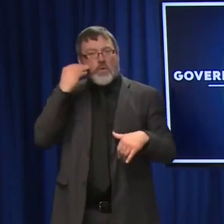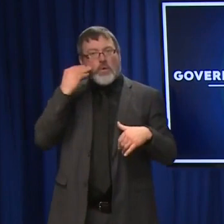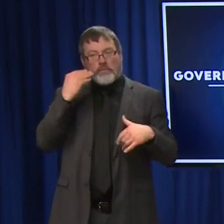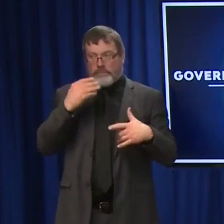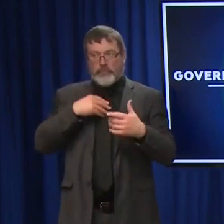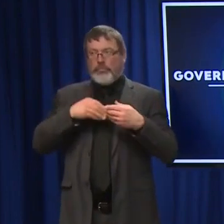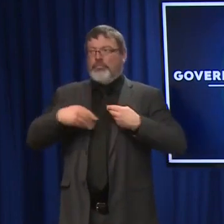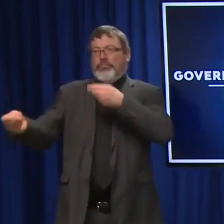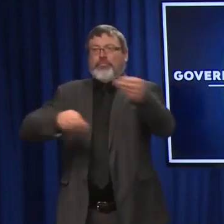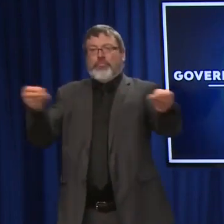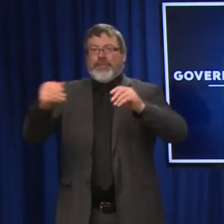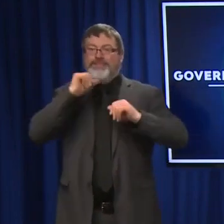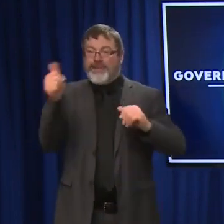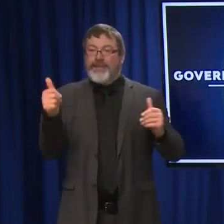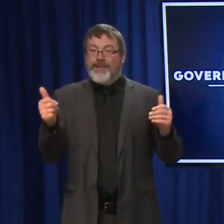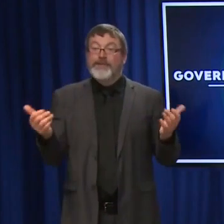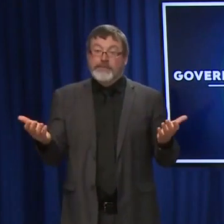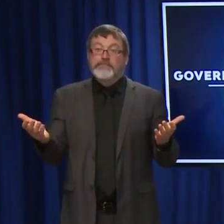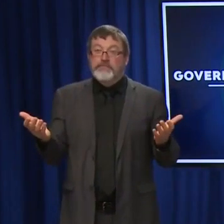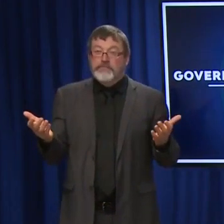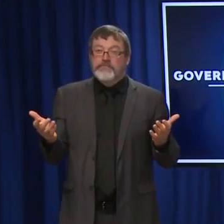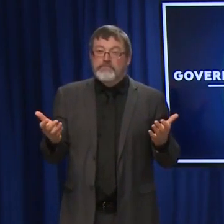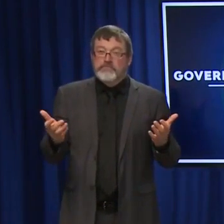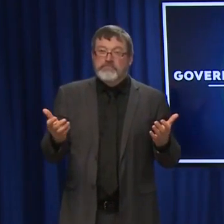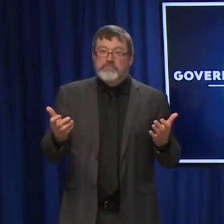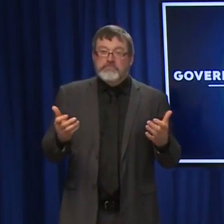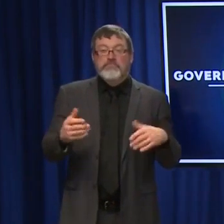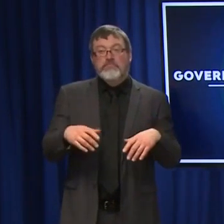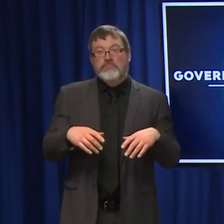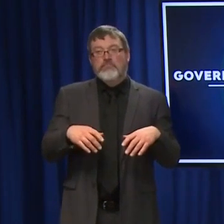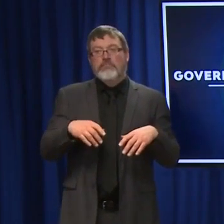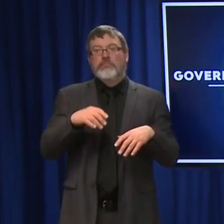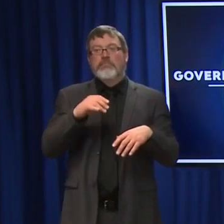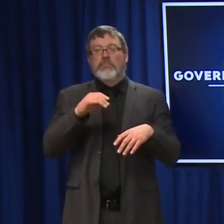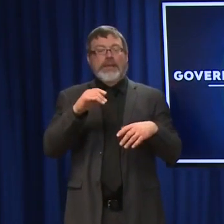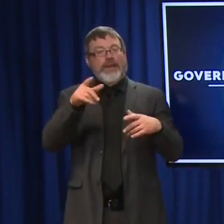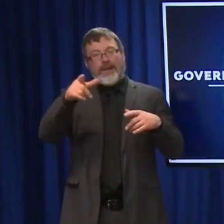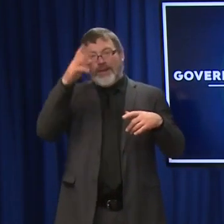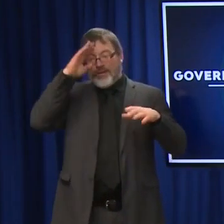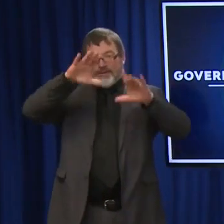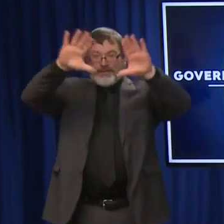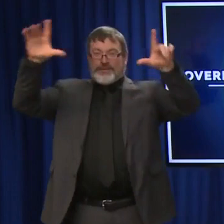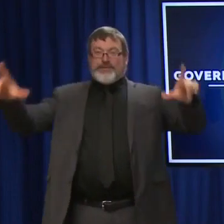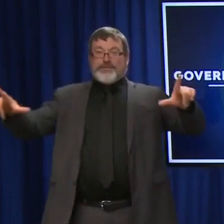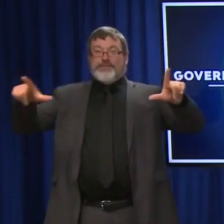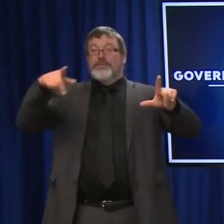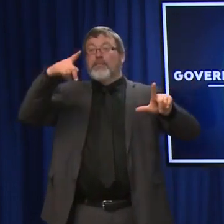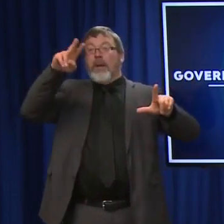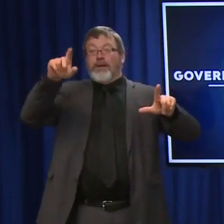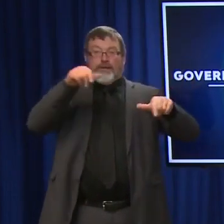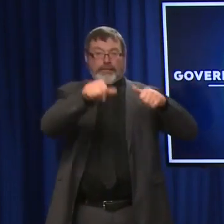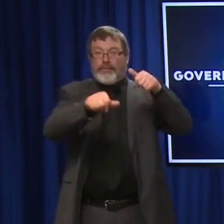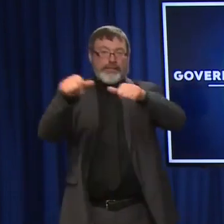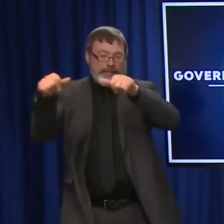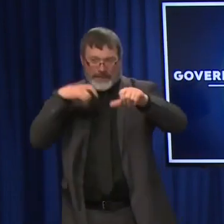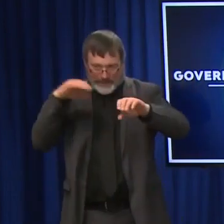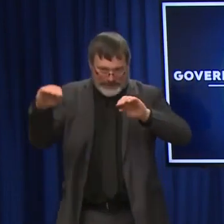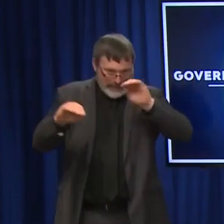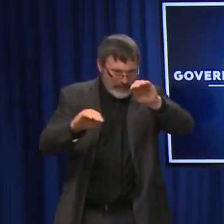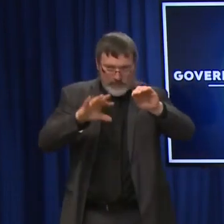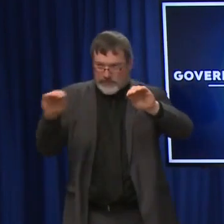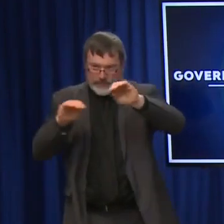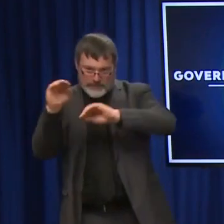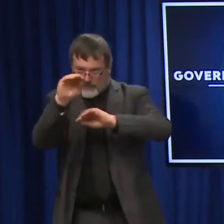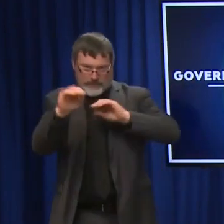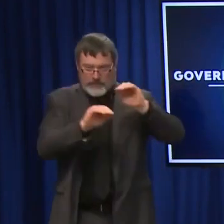So it's a big puzzle, to be sure, but I think we've put as many innovative pieces in place to take the burden off our